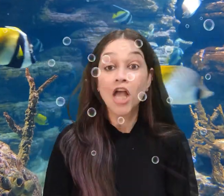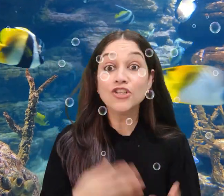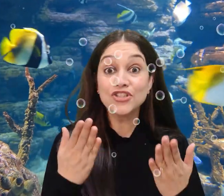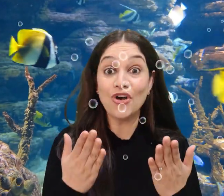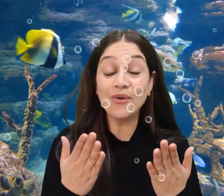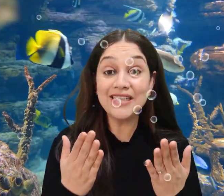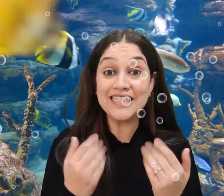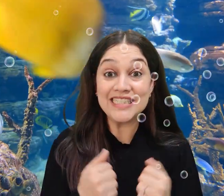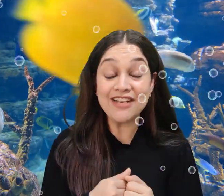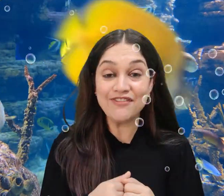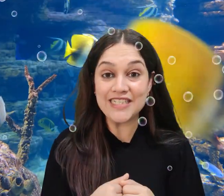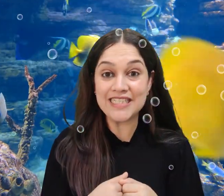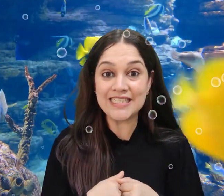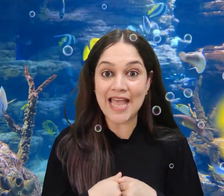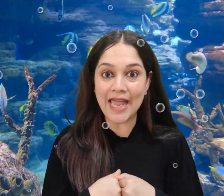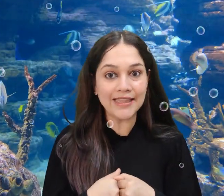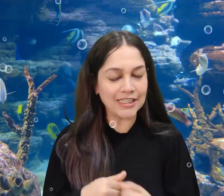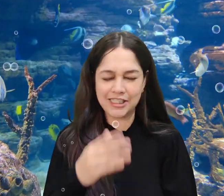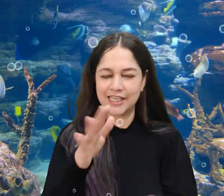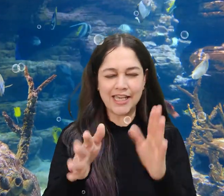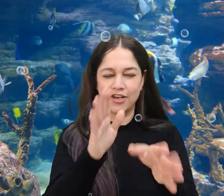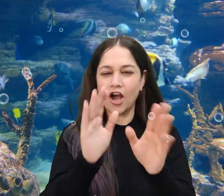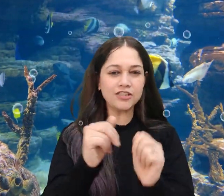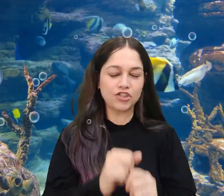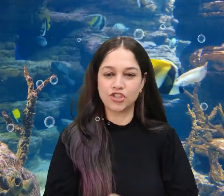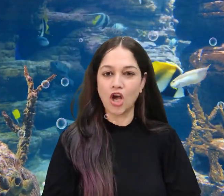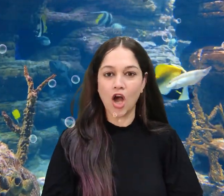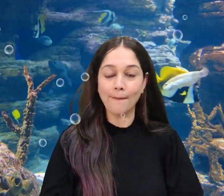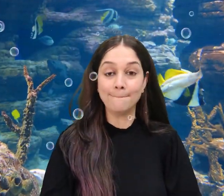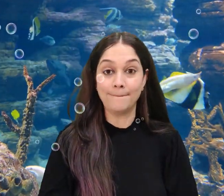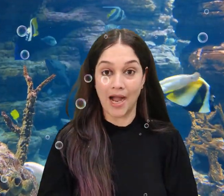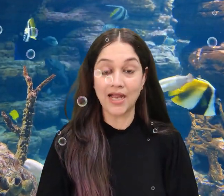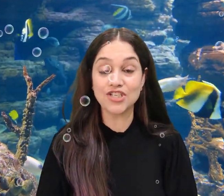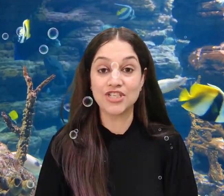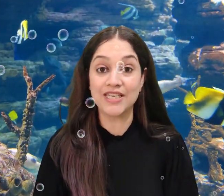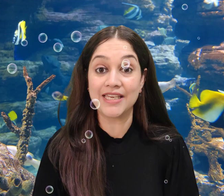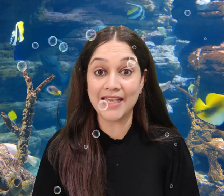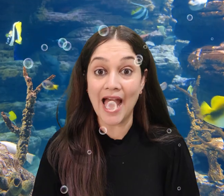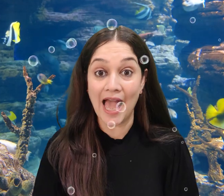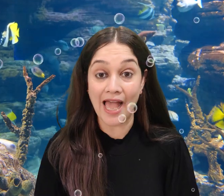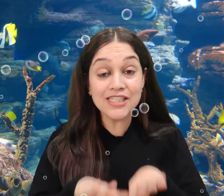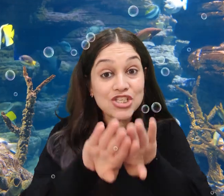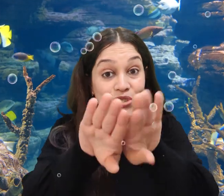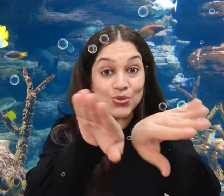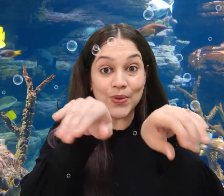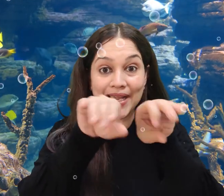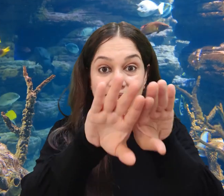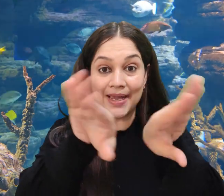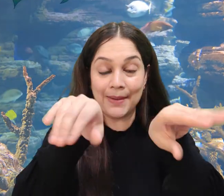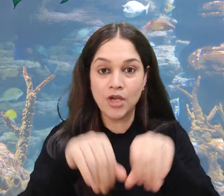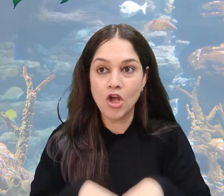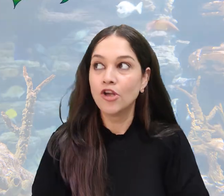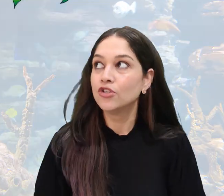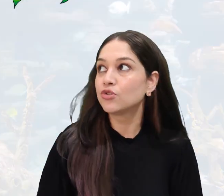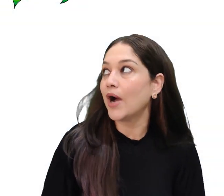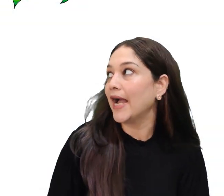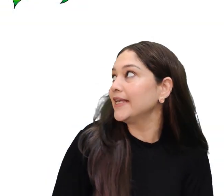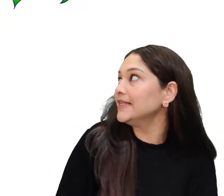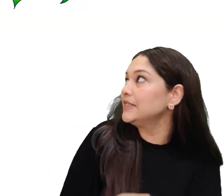So little fishy said that she cannot stomp but she can swim! So I can